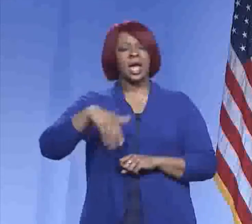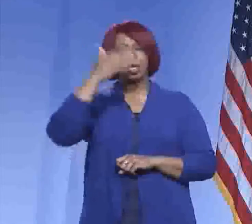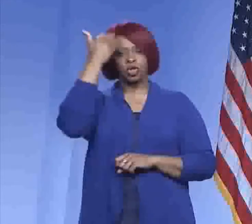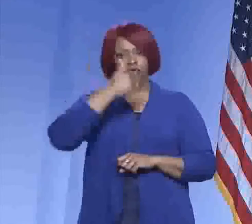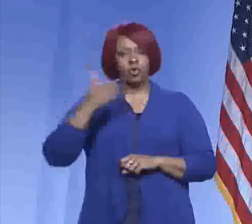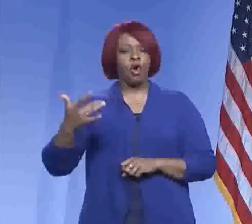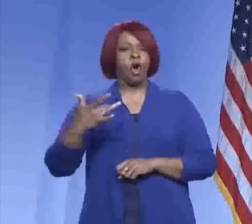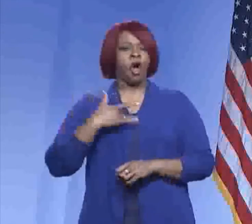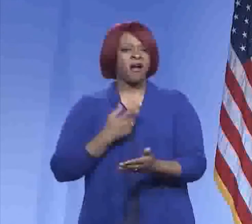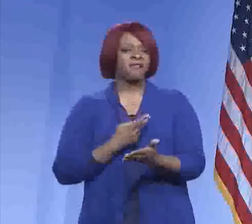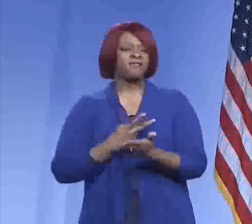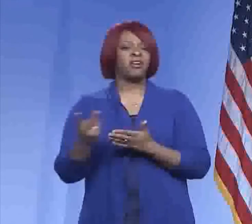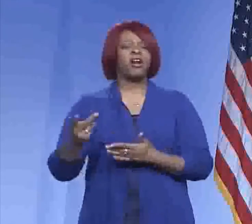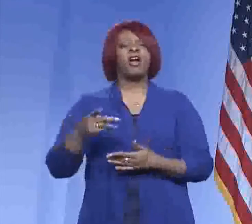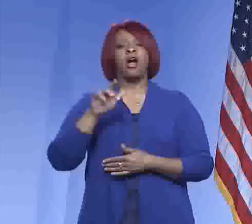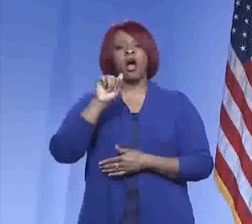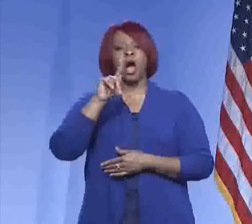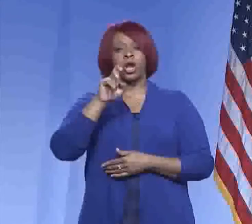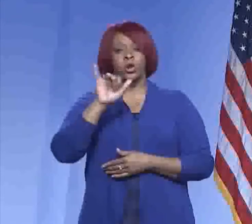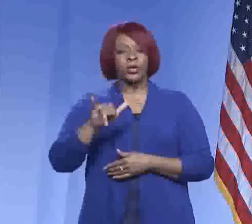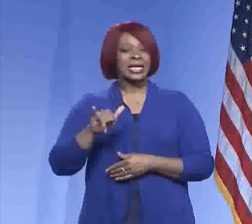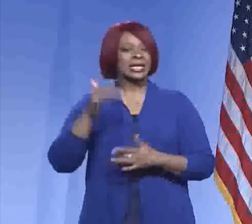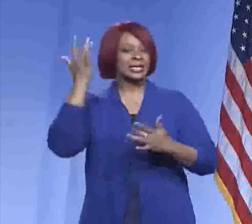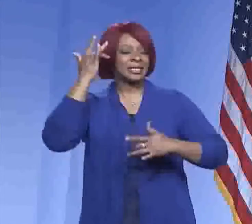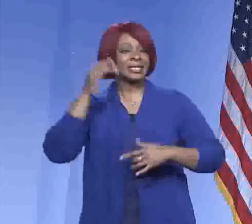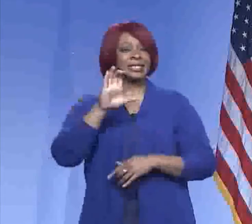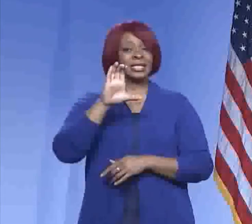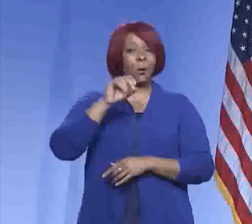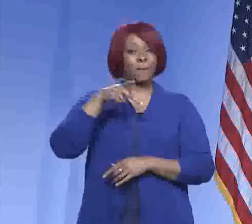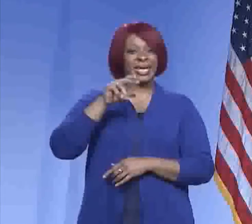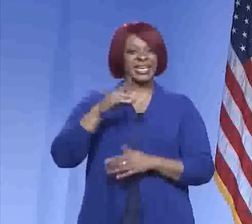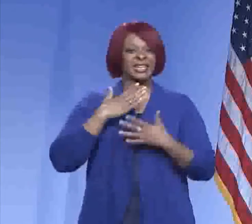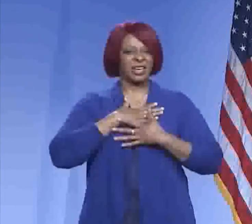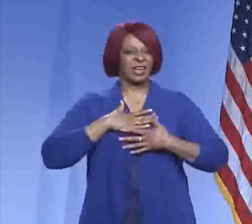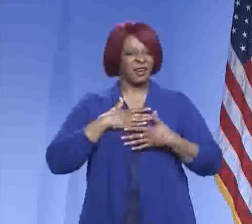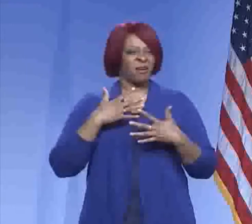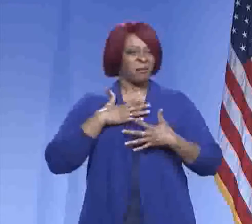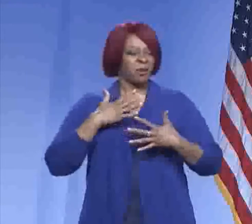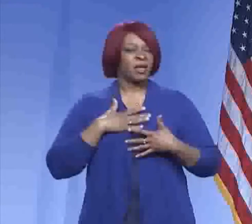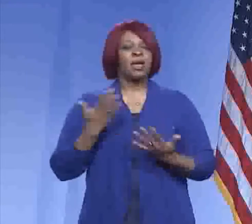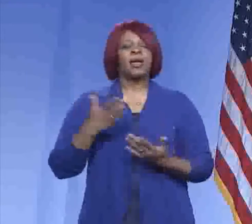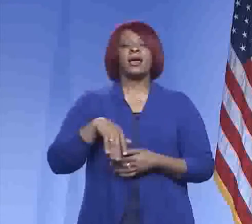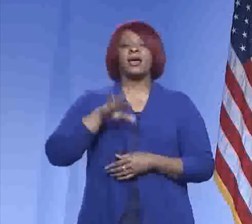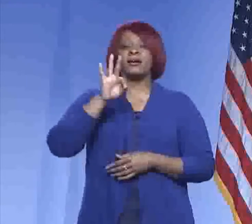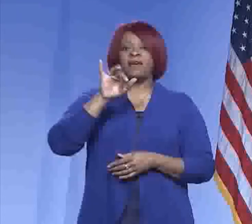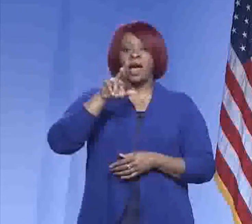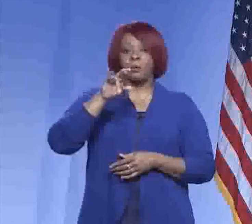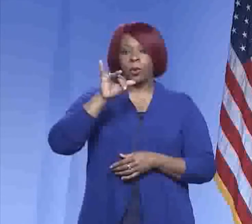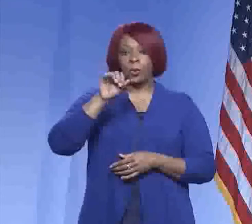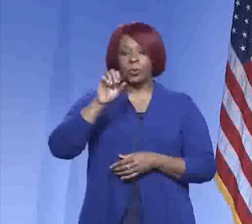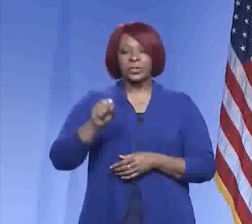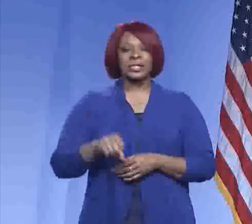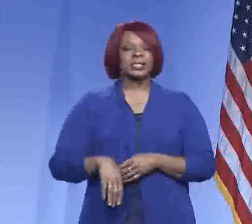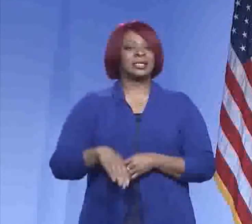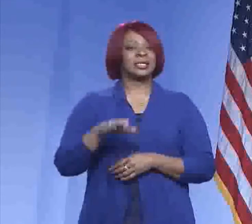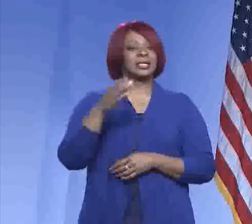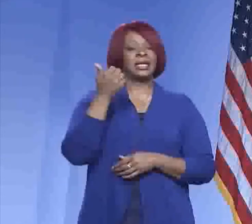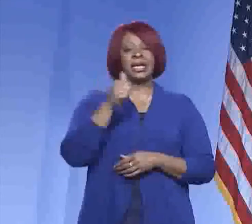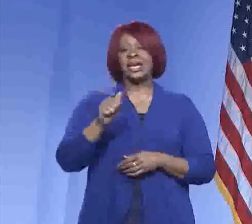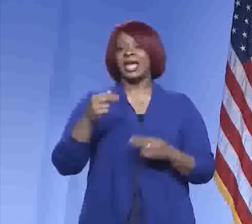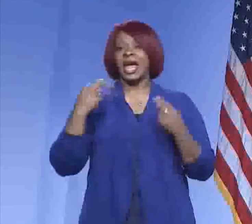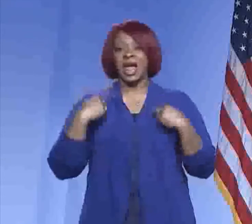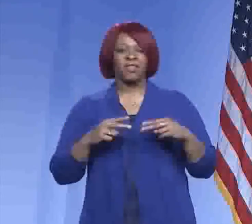heart failure, coronary artery disease, COPD, pulmonary fibrosis, immunocompromising